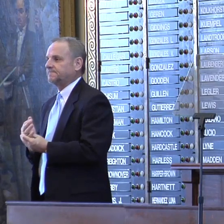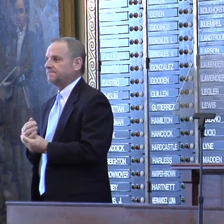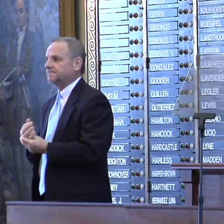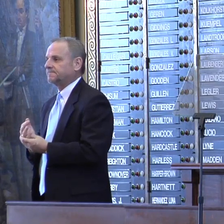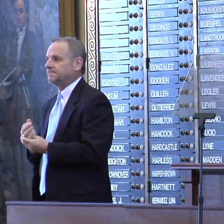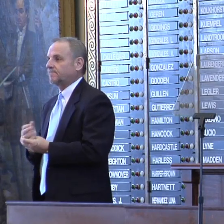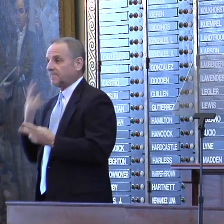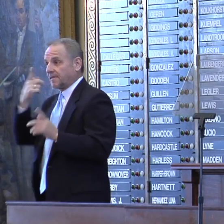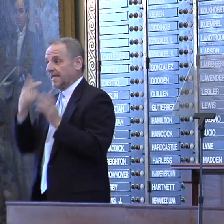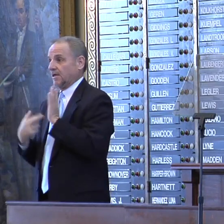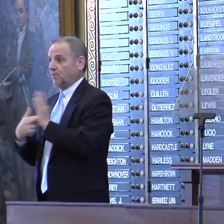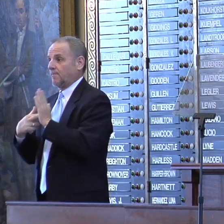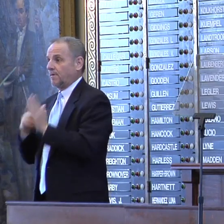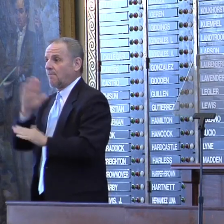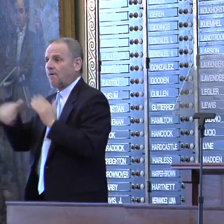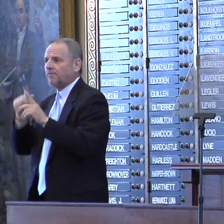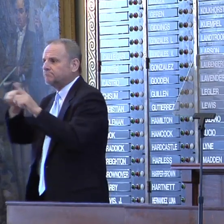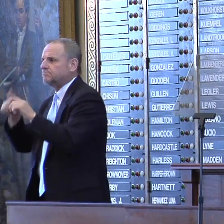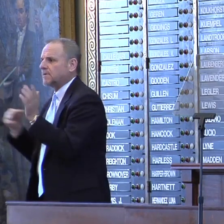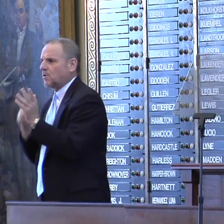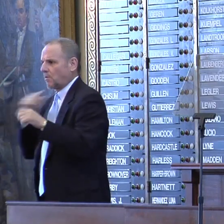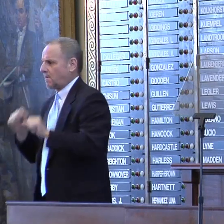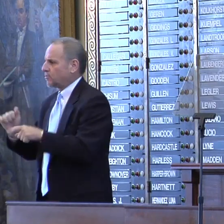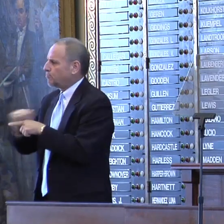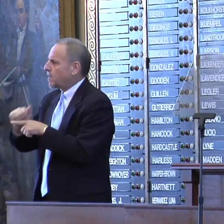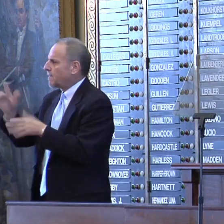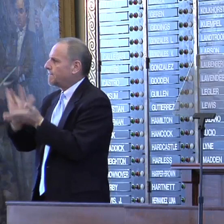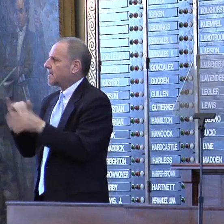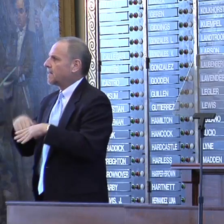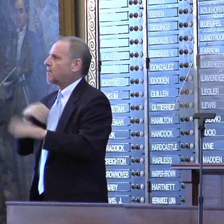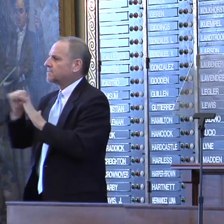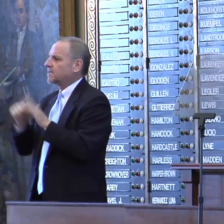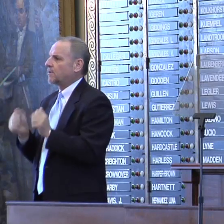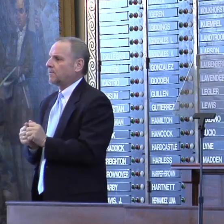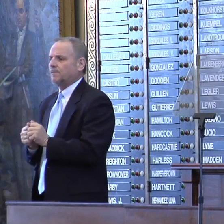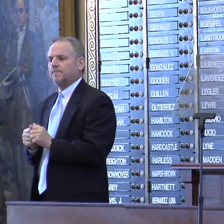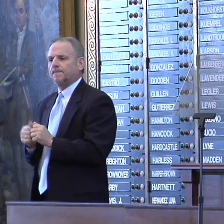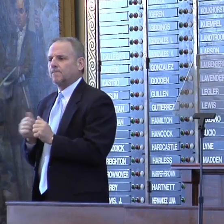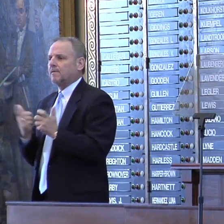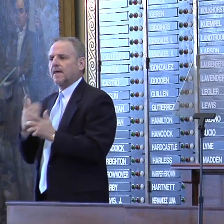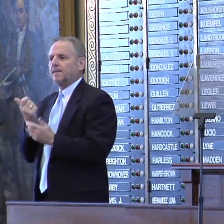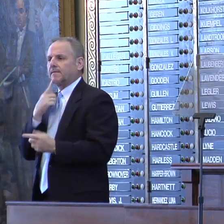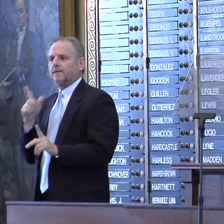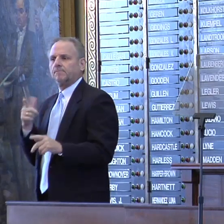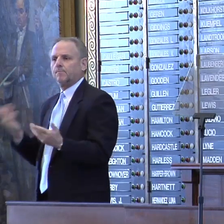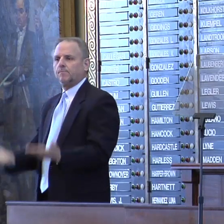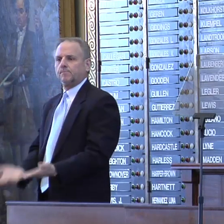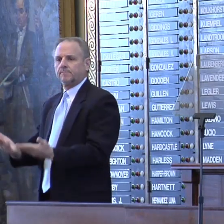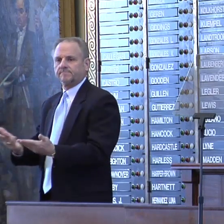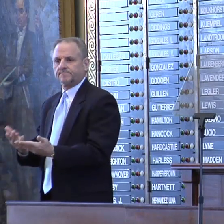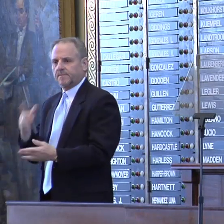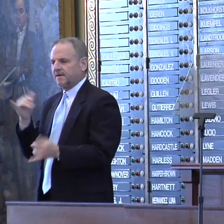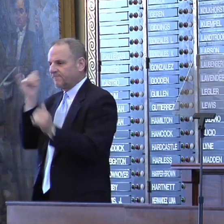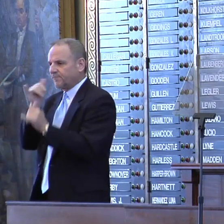You see, he represents all those doctors who are able to practice medicine in our state without the ever-present threat of